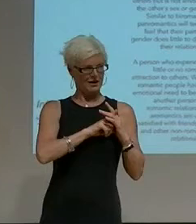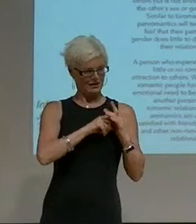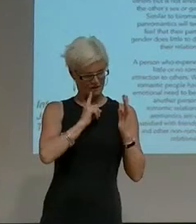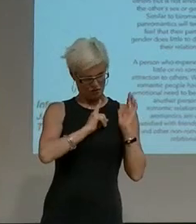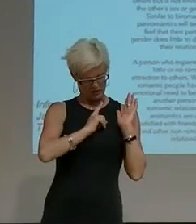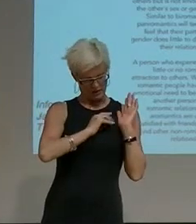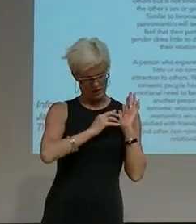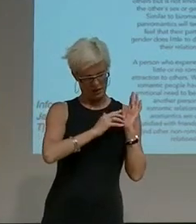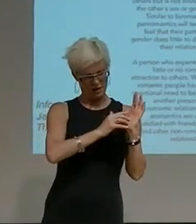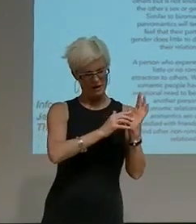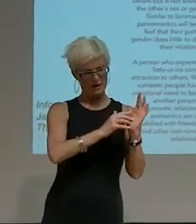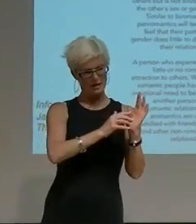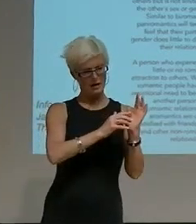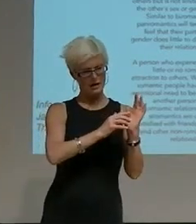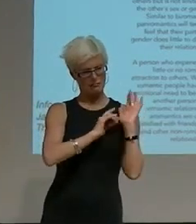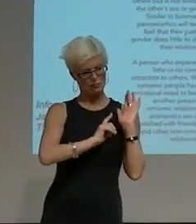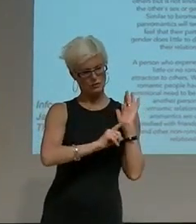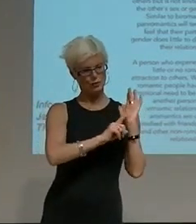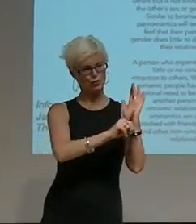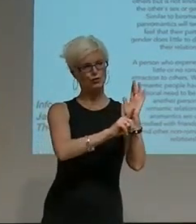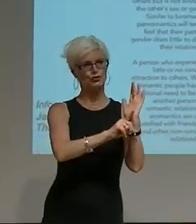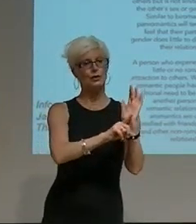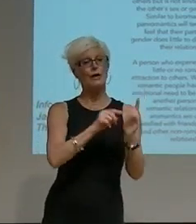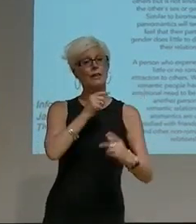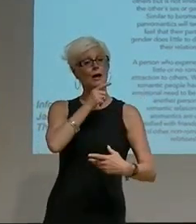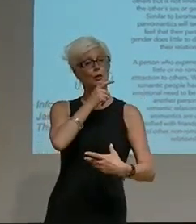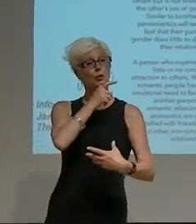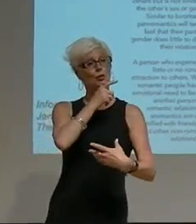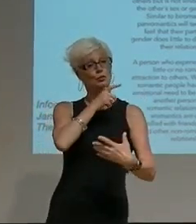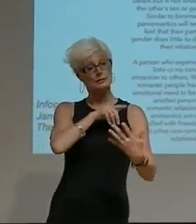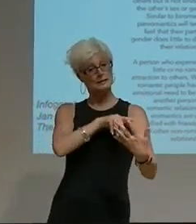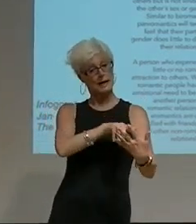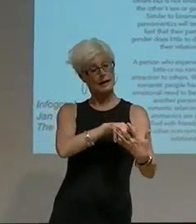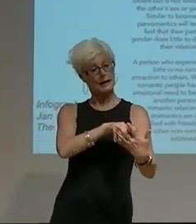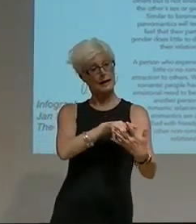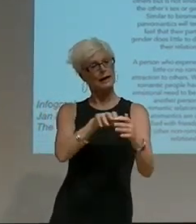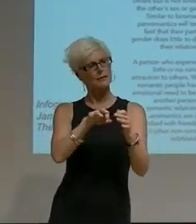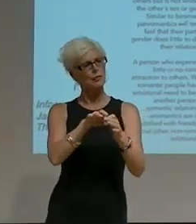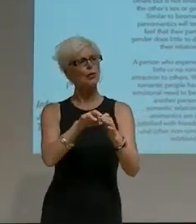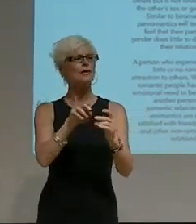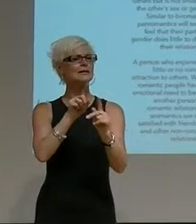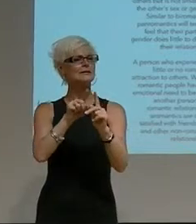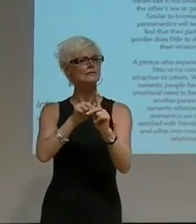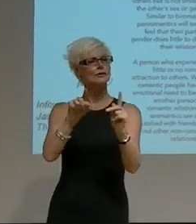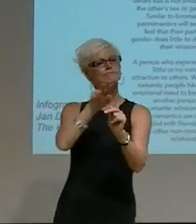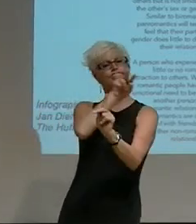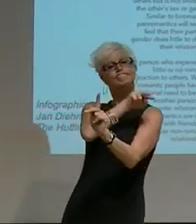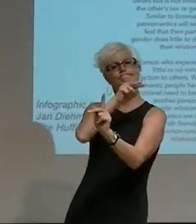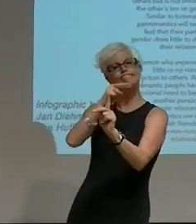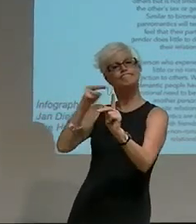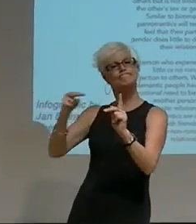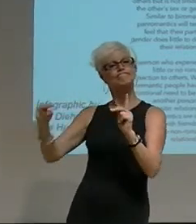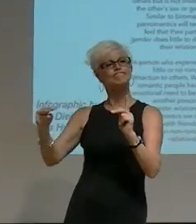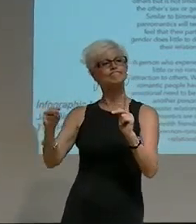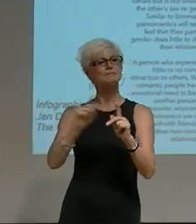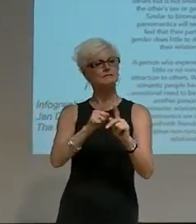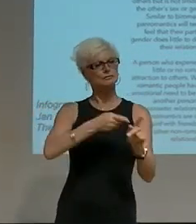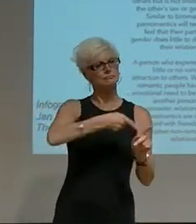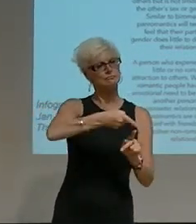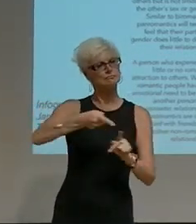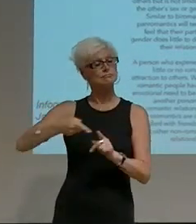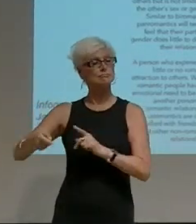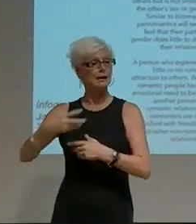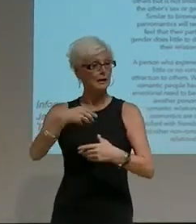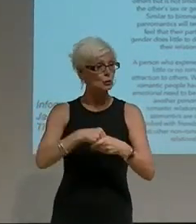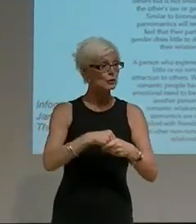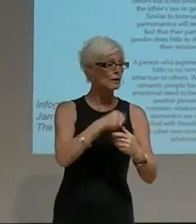asexuality that researchers working on asexuality approach it from various disciplines and schools of thought, including by way of feminist